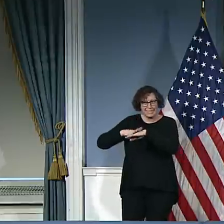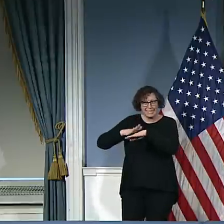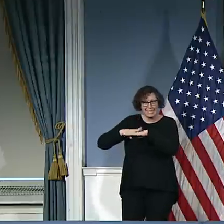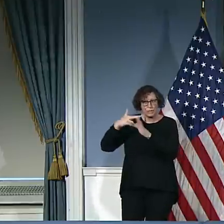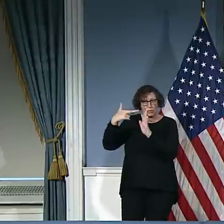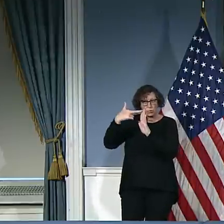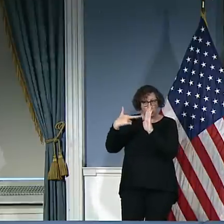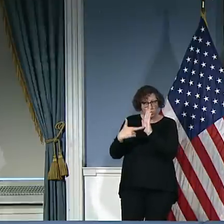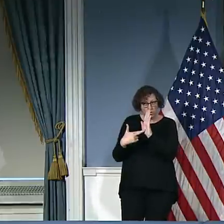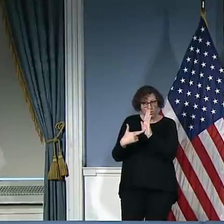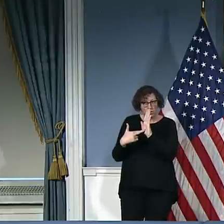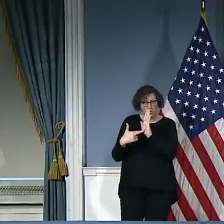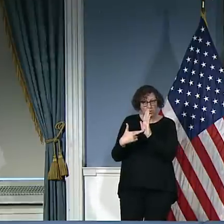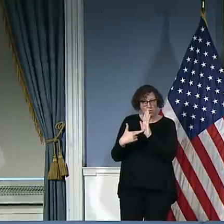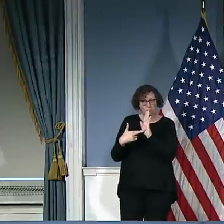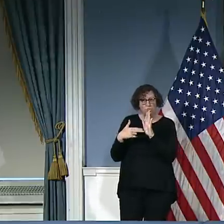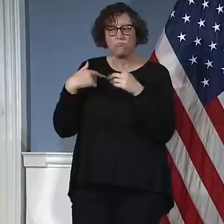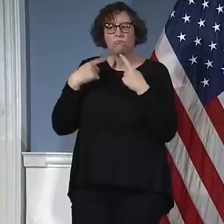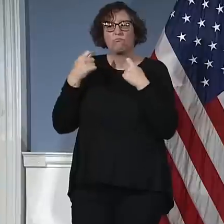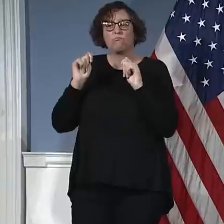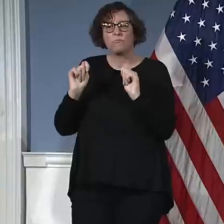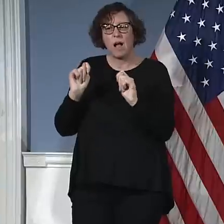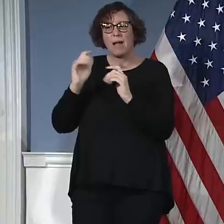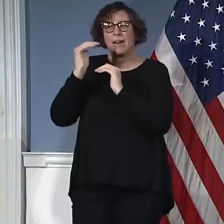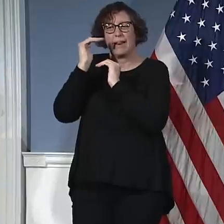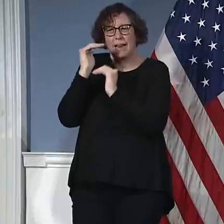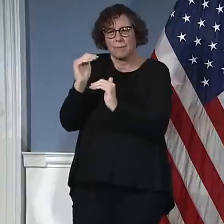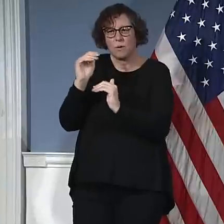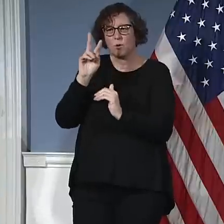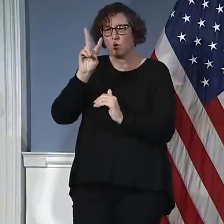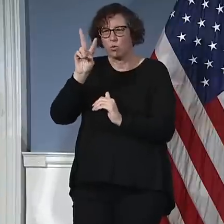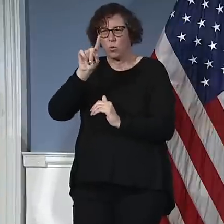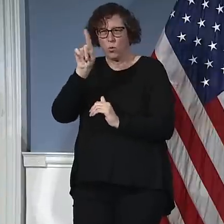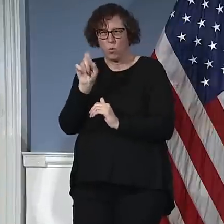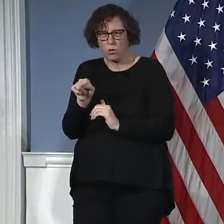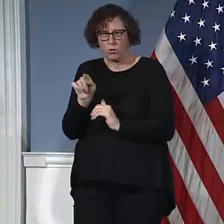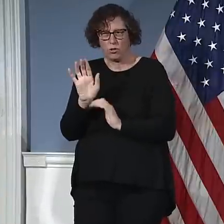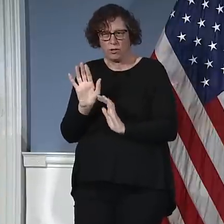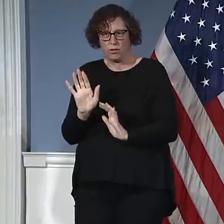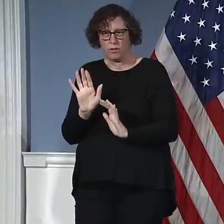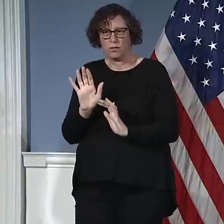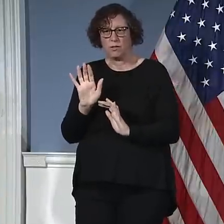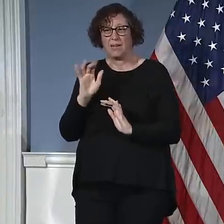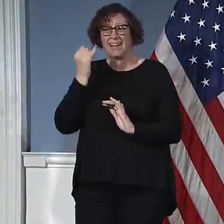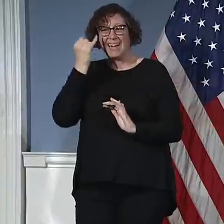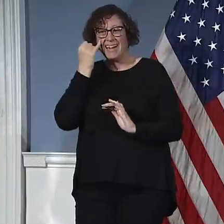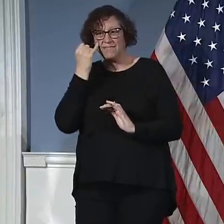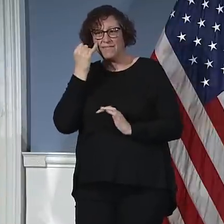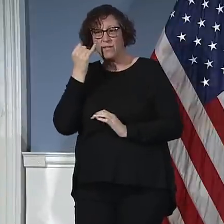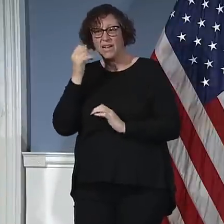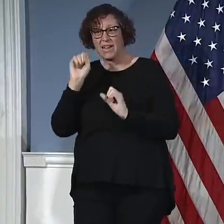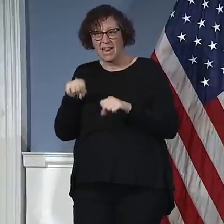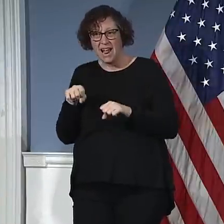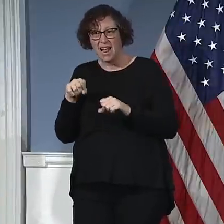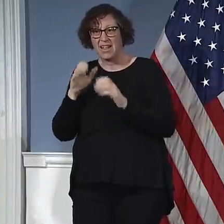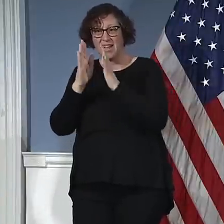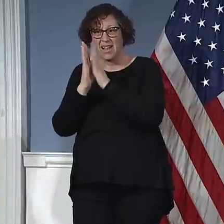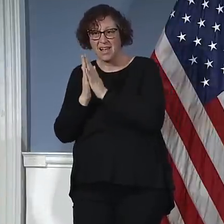we're trying to keep everyone to a two question allotment. If you could split it up, it really helps me to just be able to follow it all and give you accurate information.